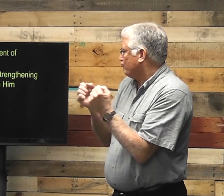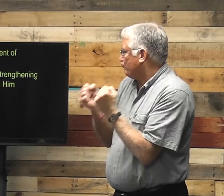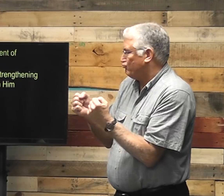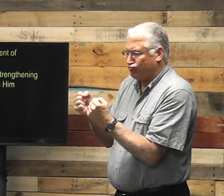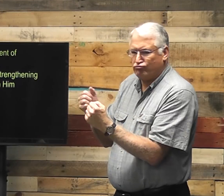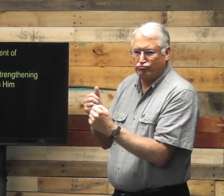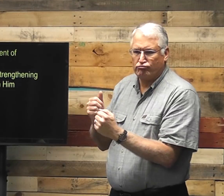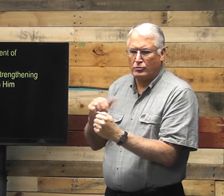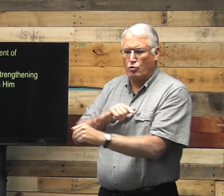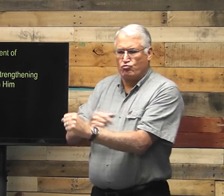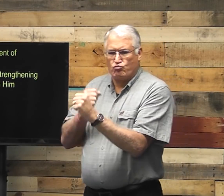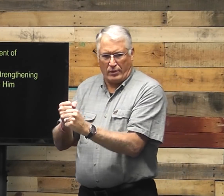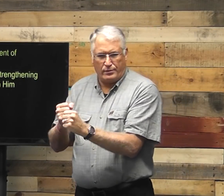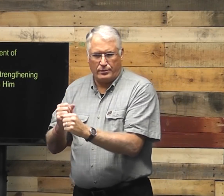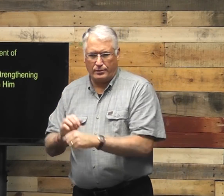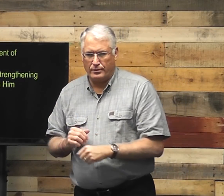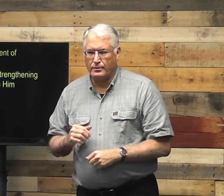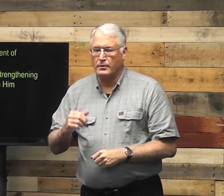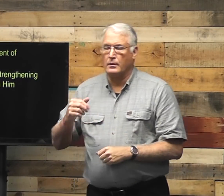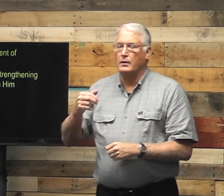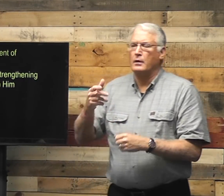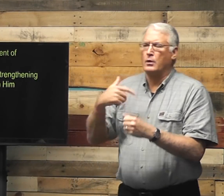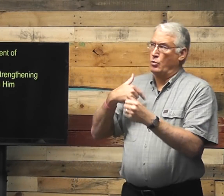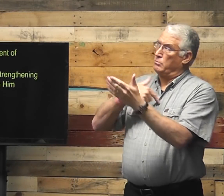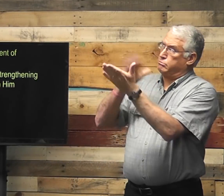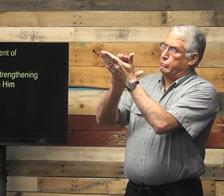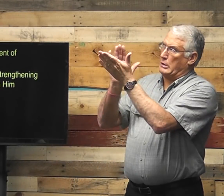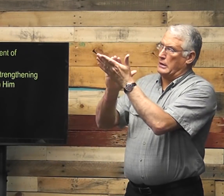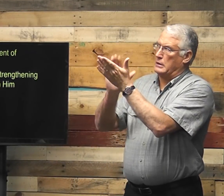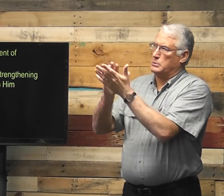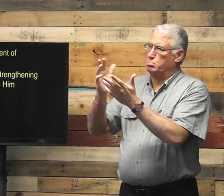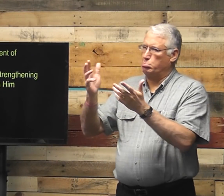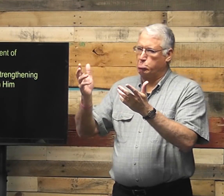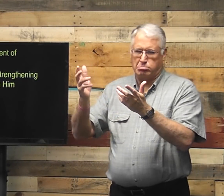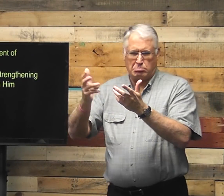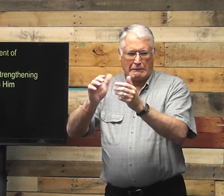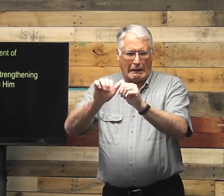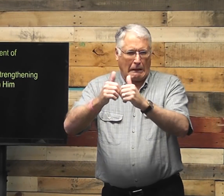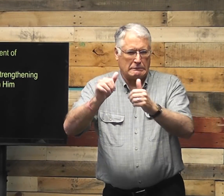We become closer. When we praise God,